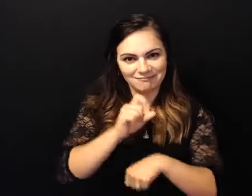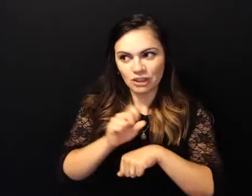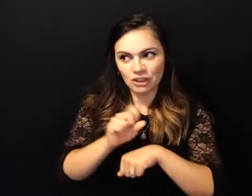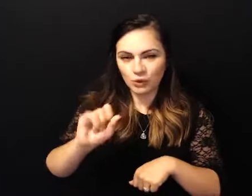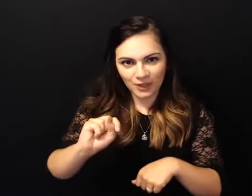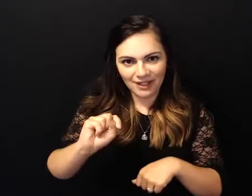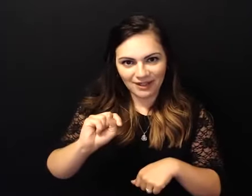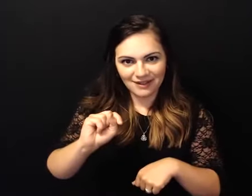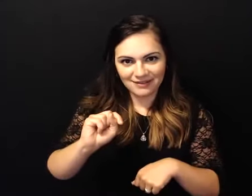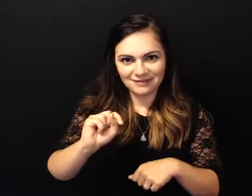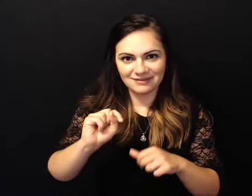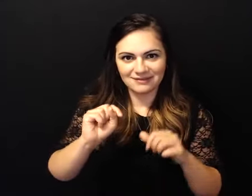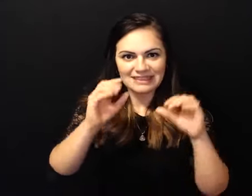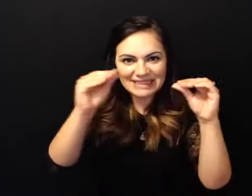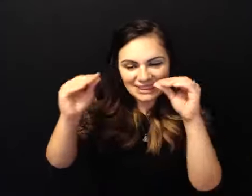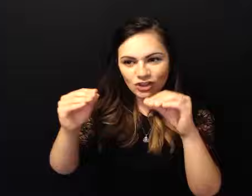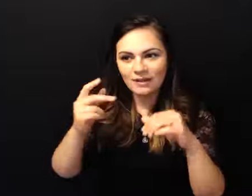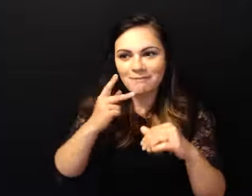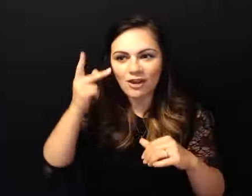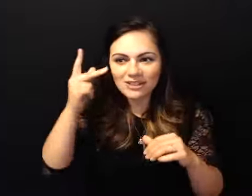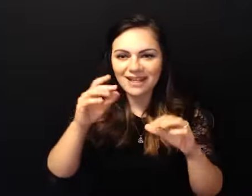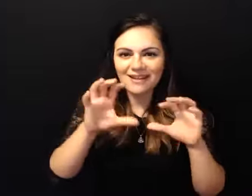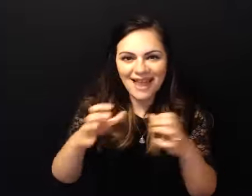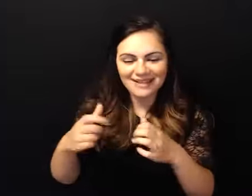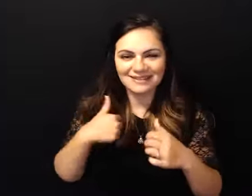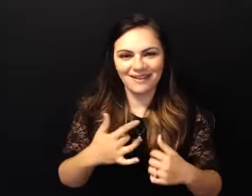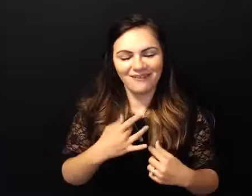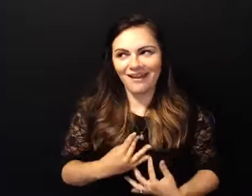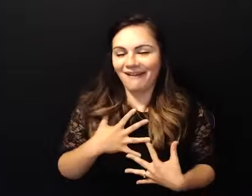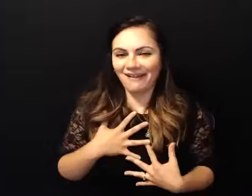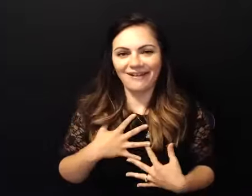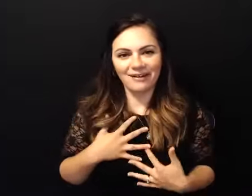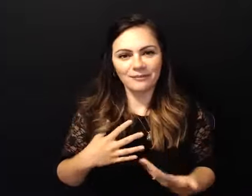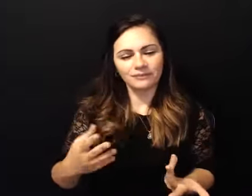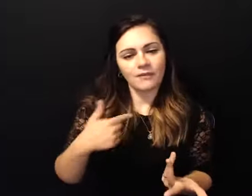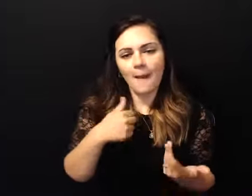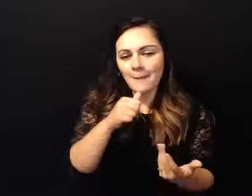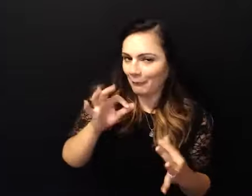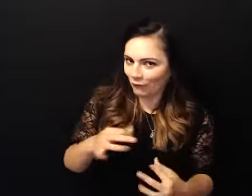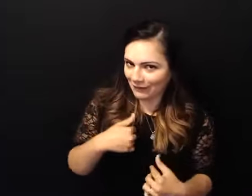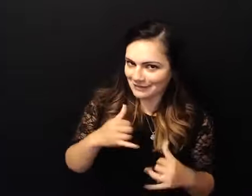teaching those parenting classes you know and i'm not perfect you know i'm still not perfect uh my children are 26